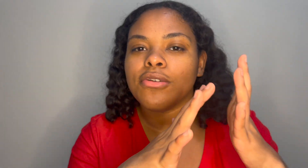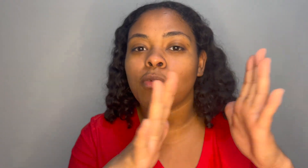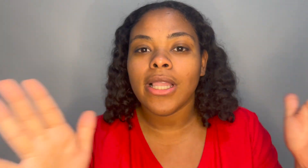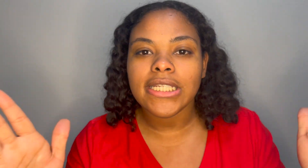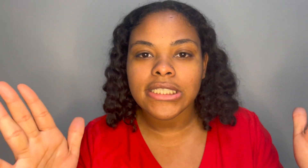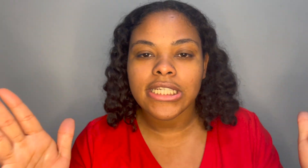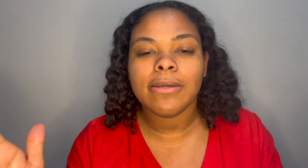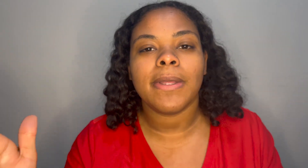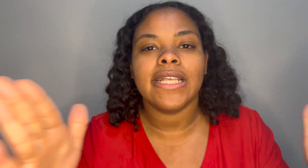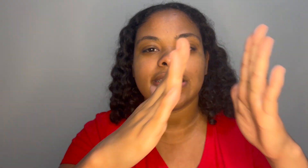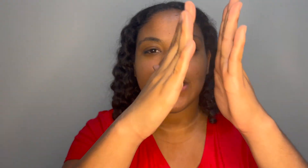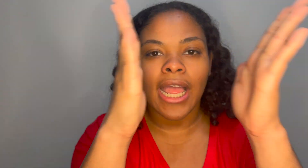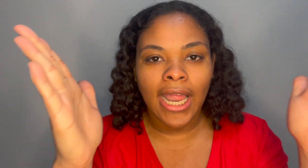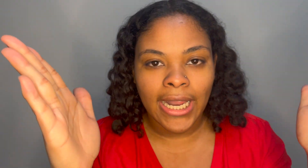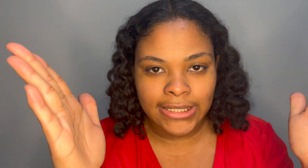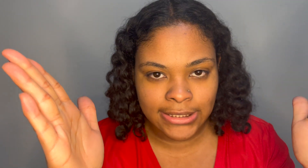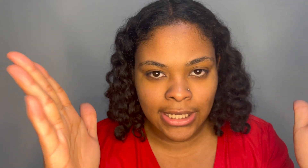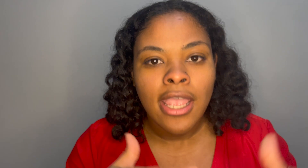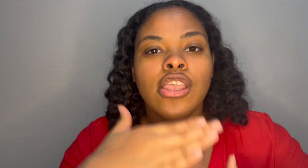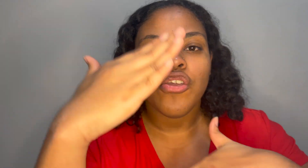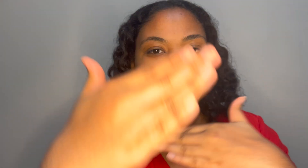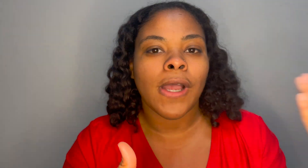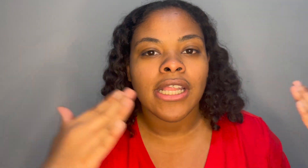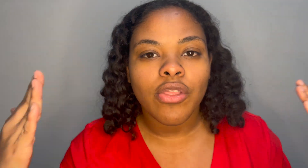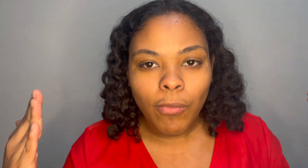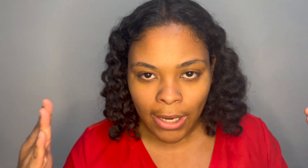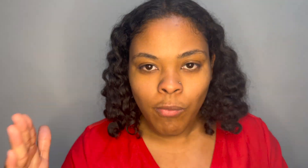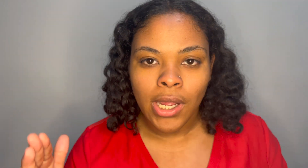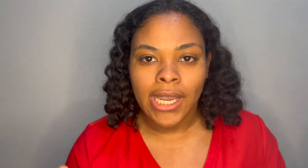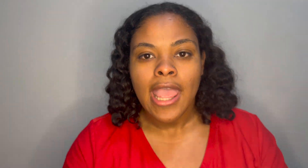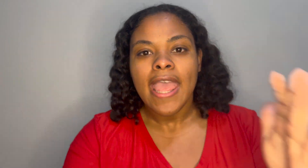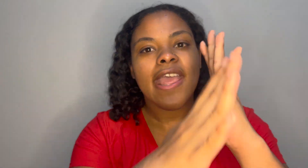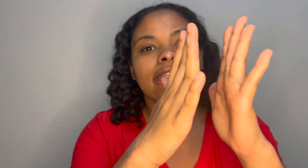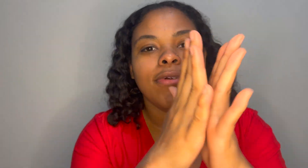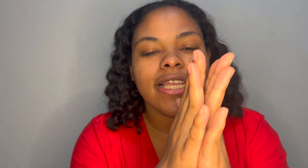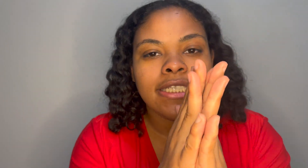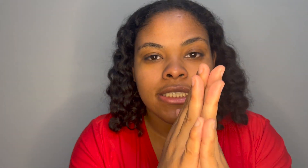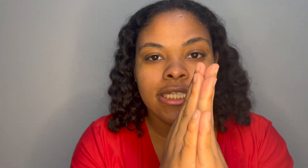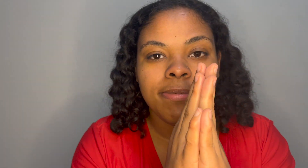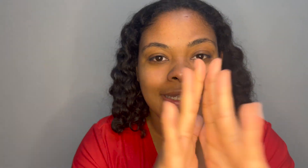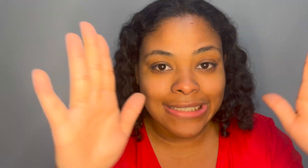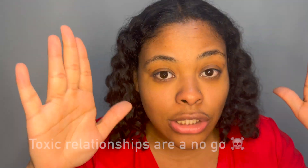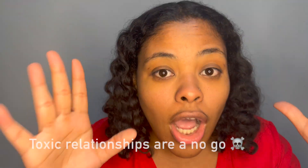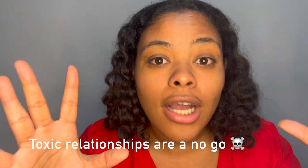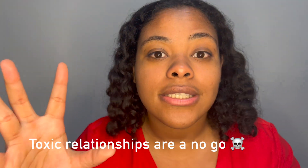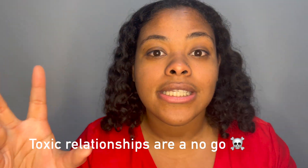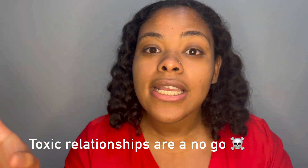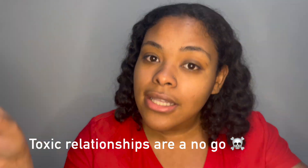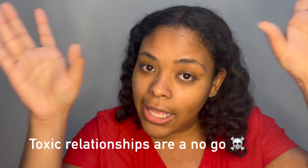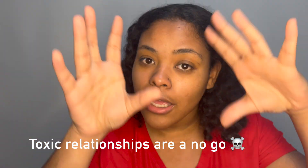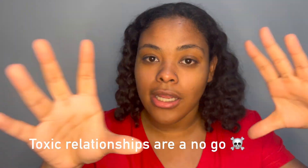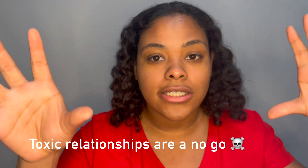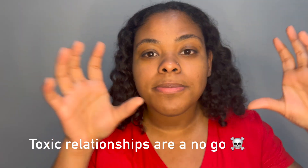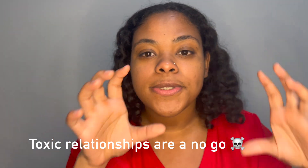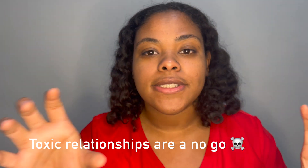relationship is not you finding the right one if the relationship is toxic like a hundred percent